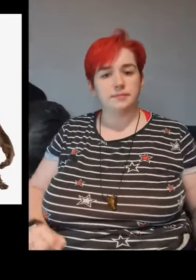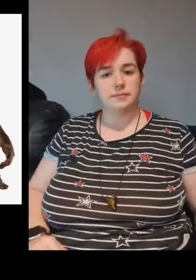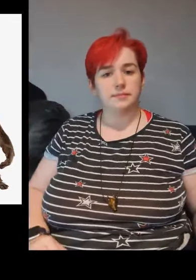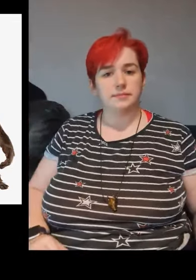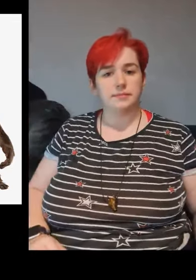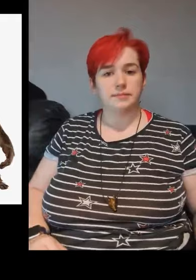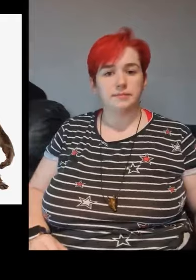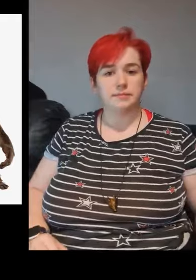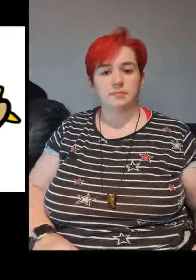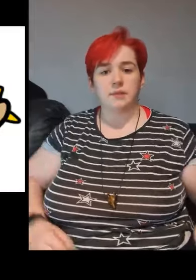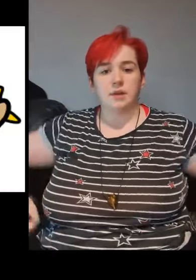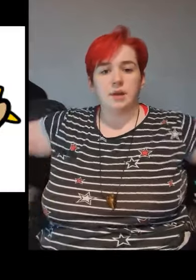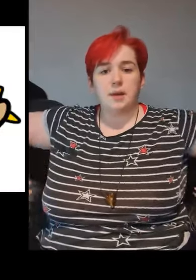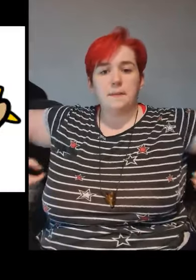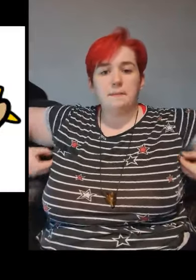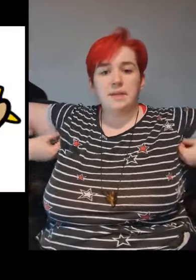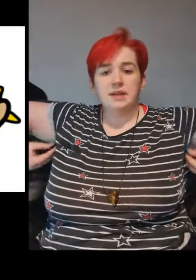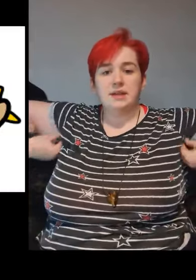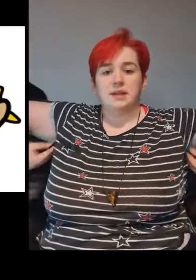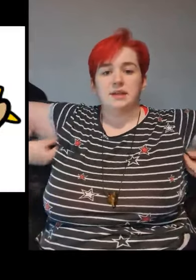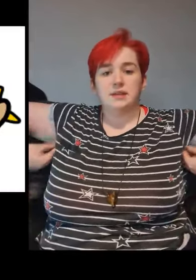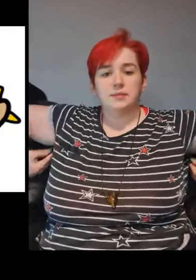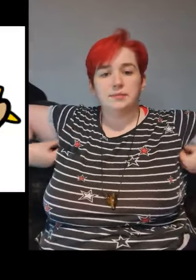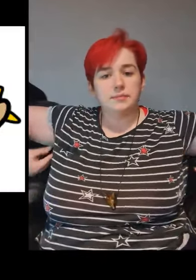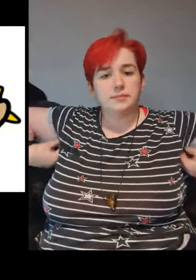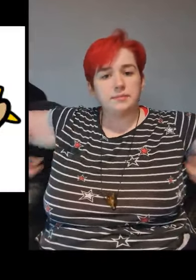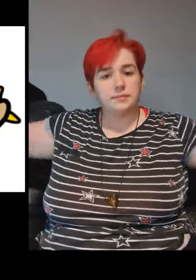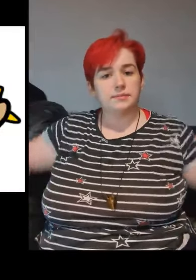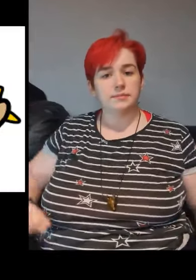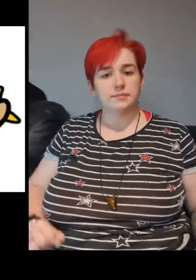monkey monkey monkey